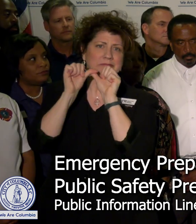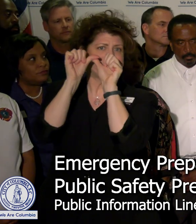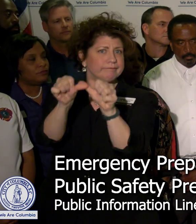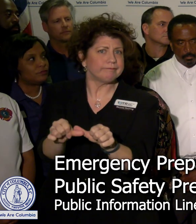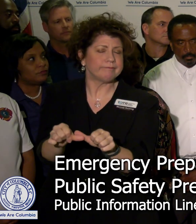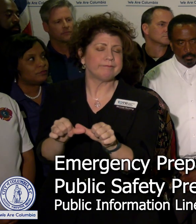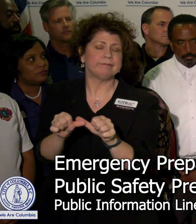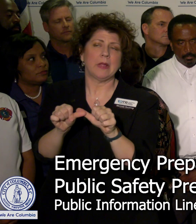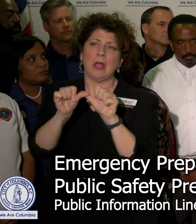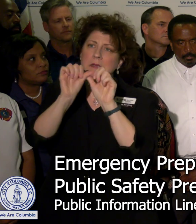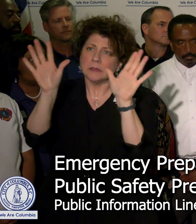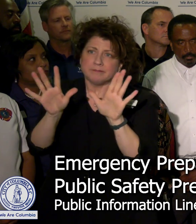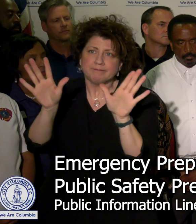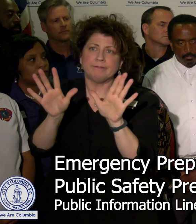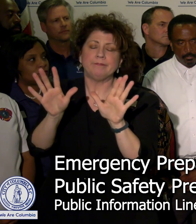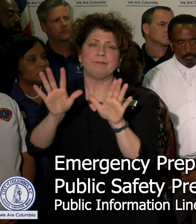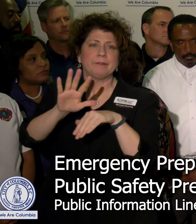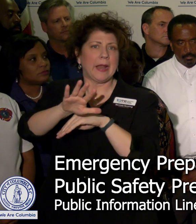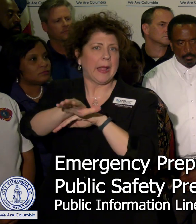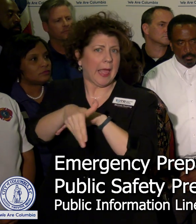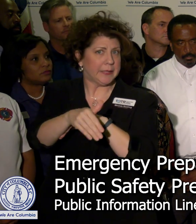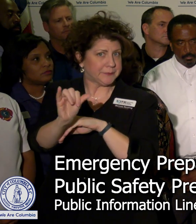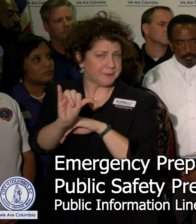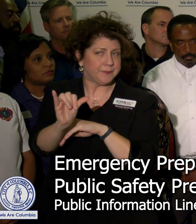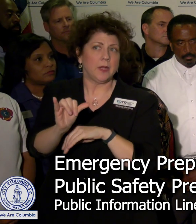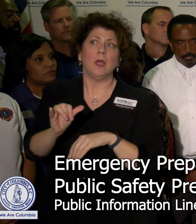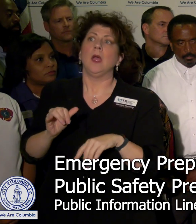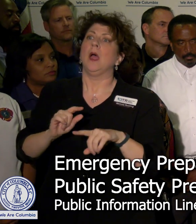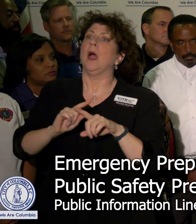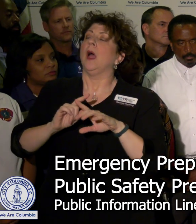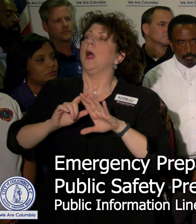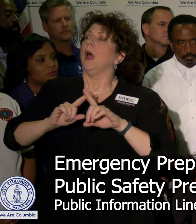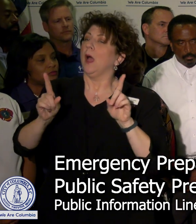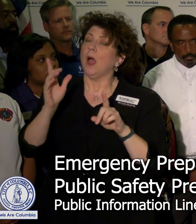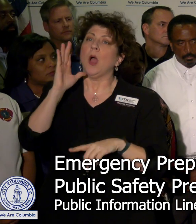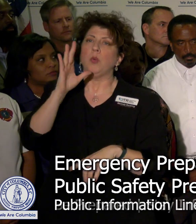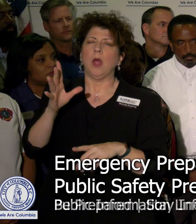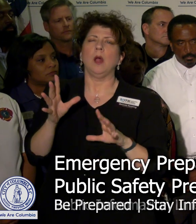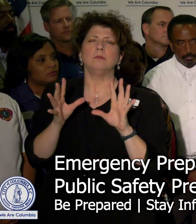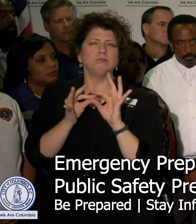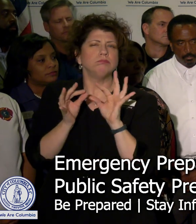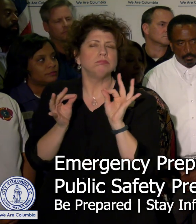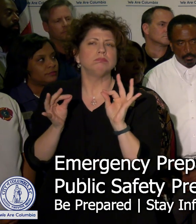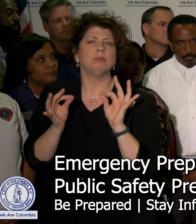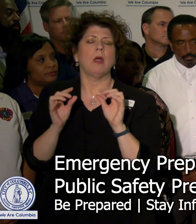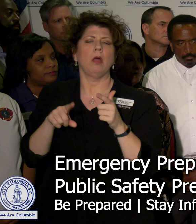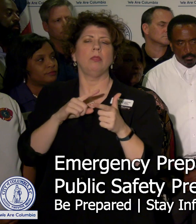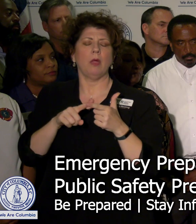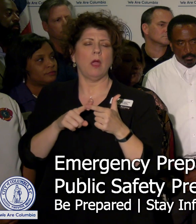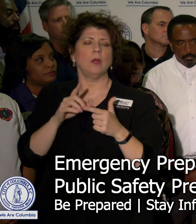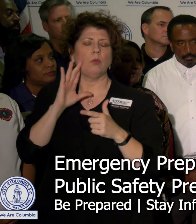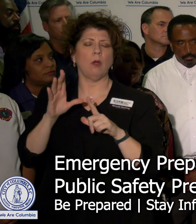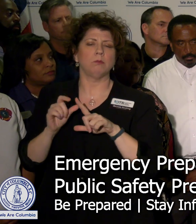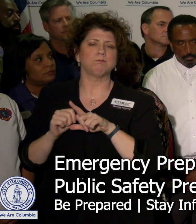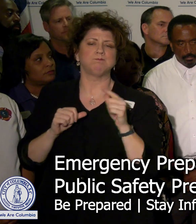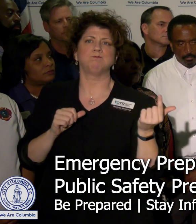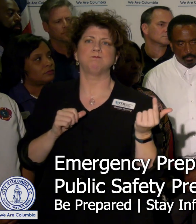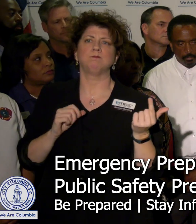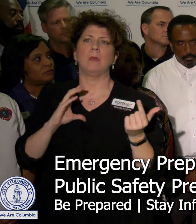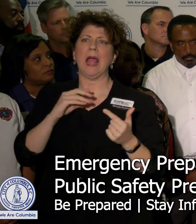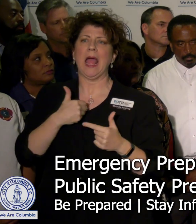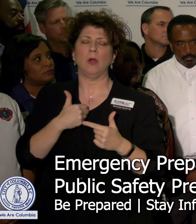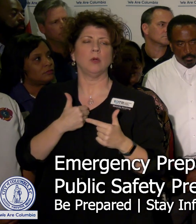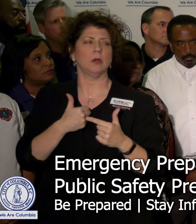into into Sunday night. I will say this and I'm going to pass it on to our